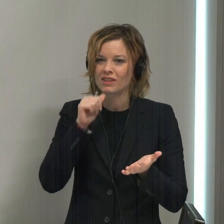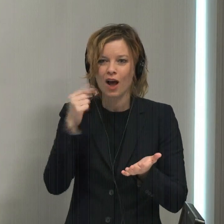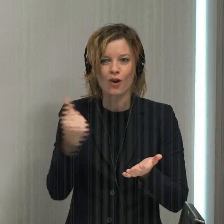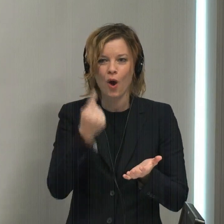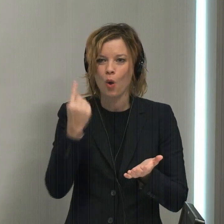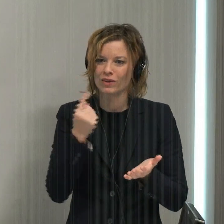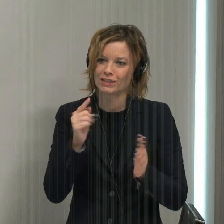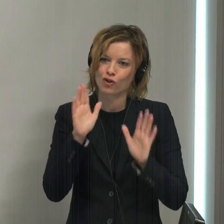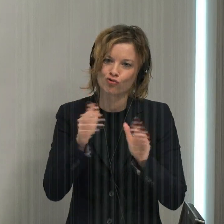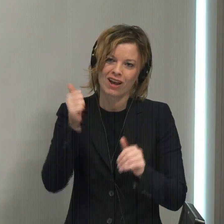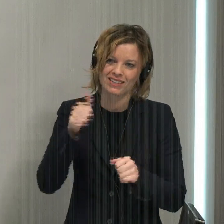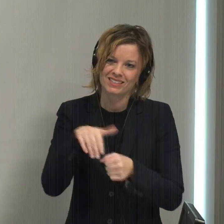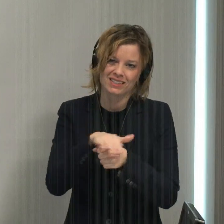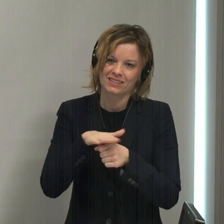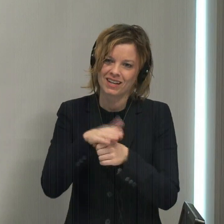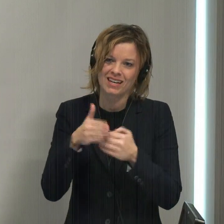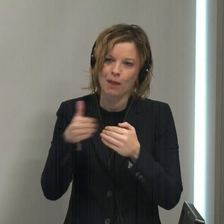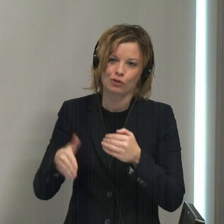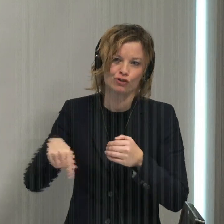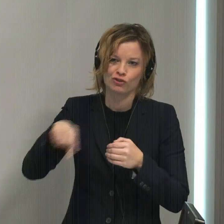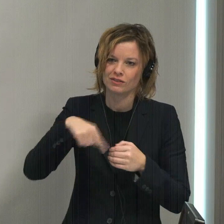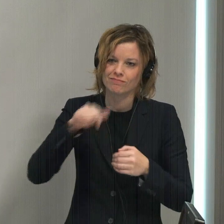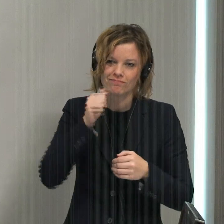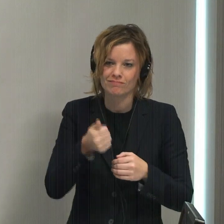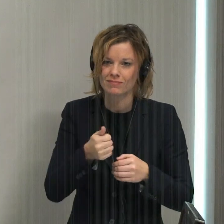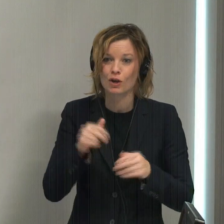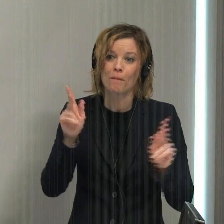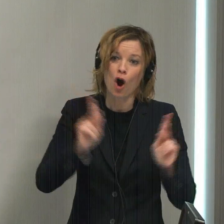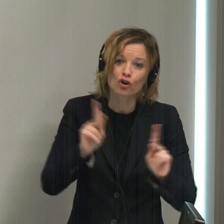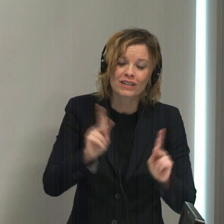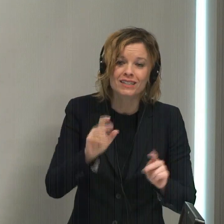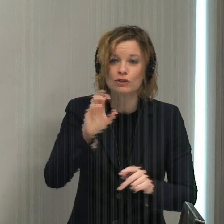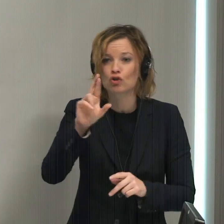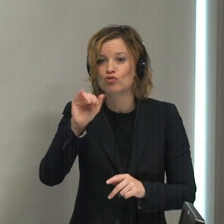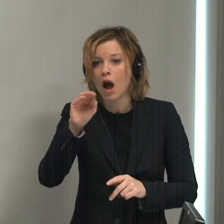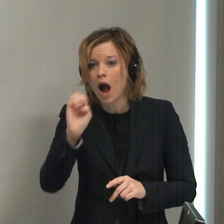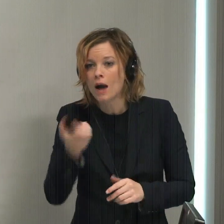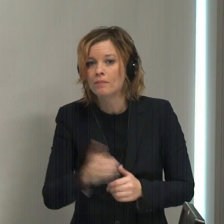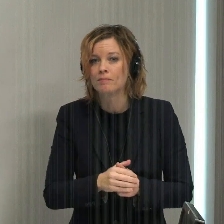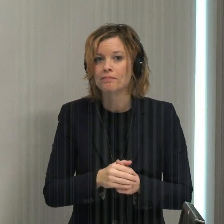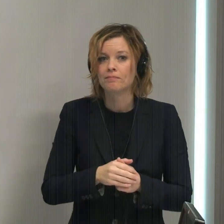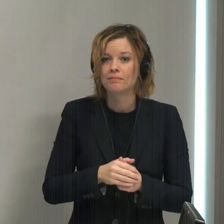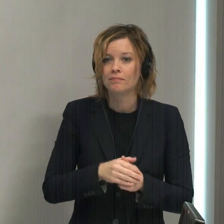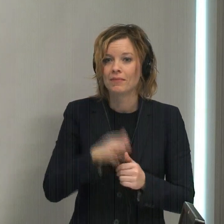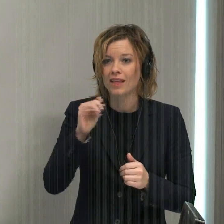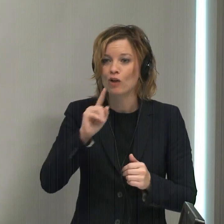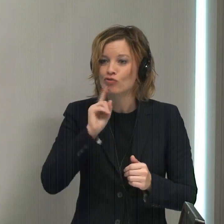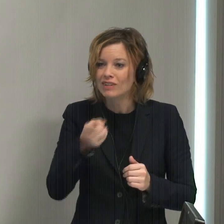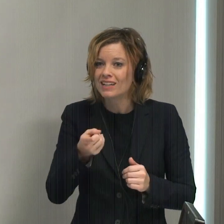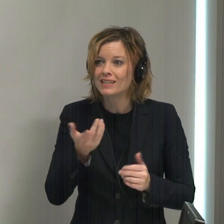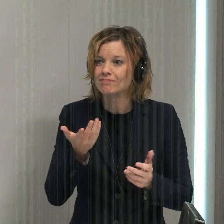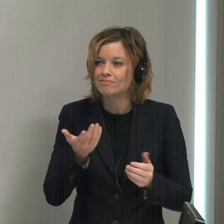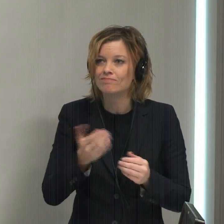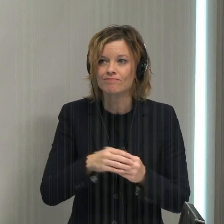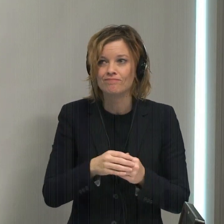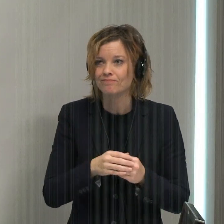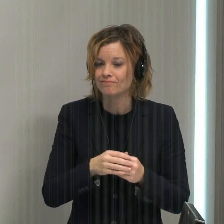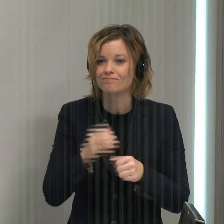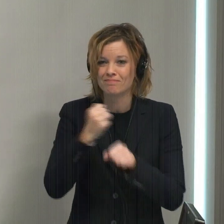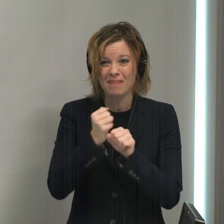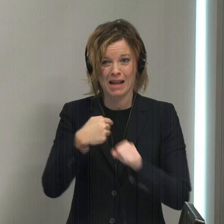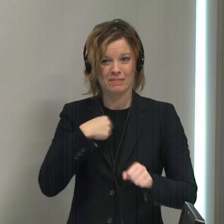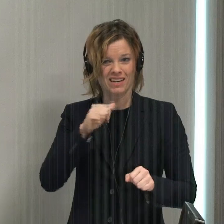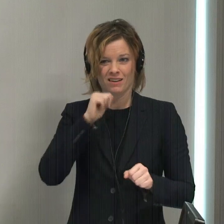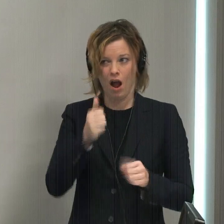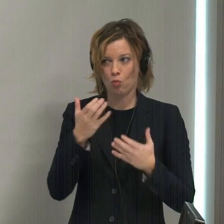always been the greatest neighbors. mean, parties, crime, that have really kind of made me